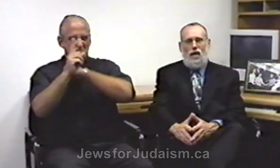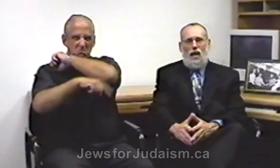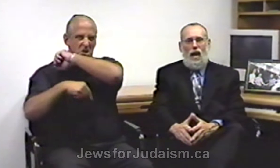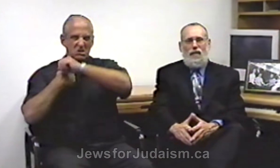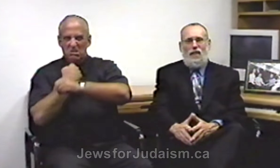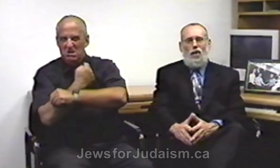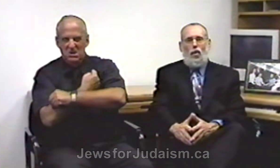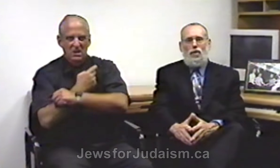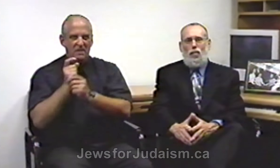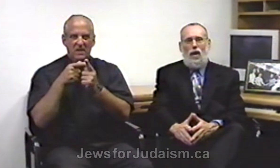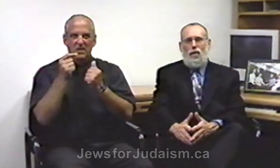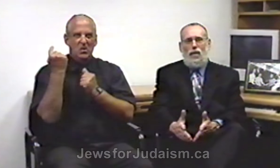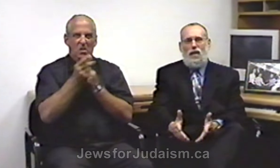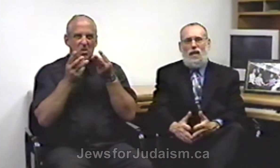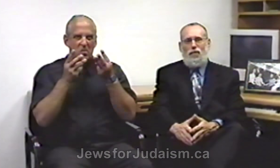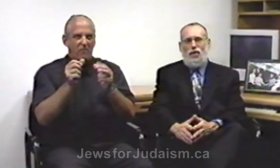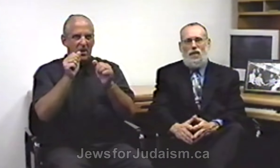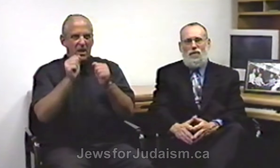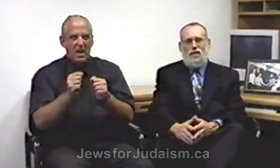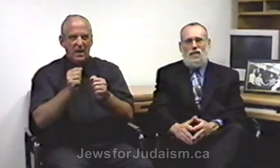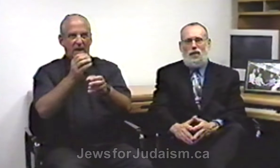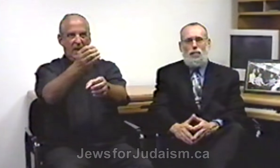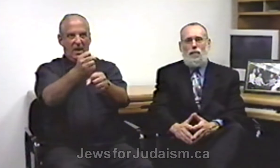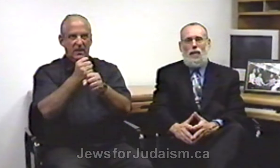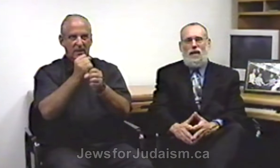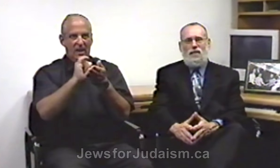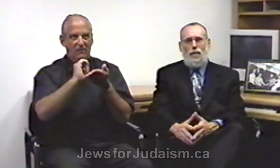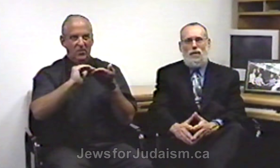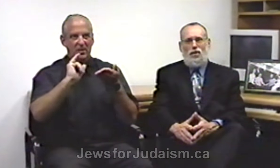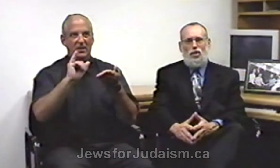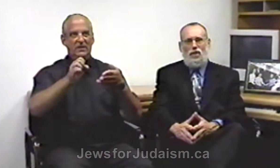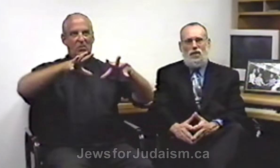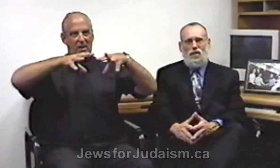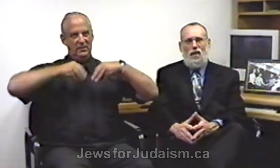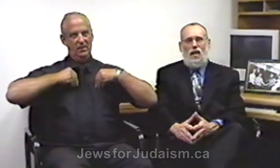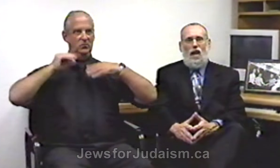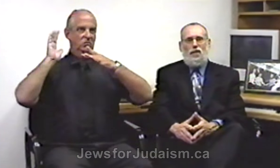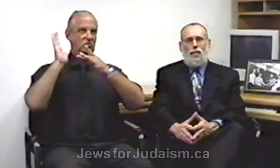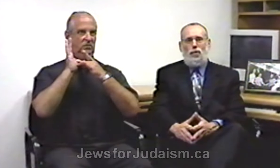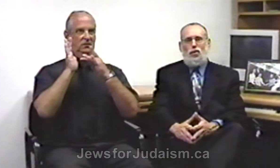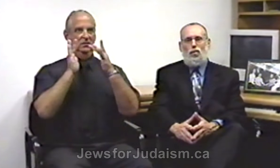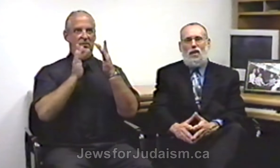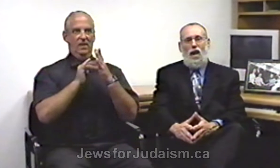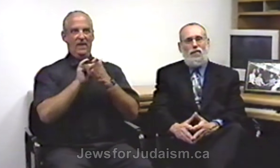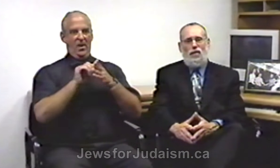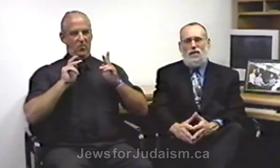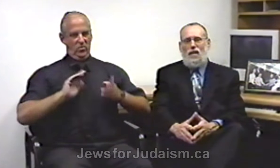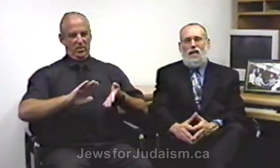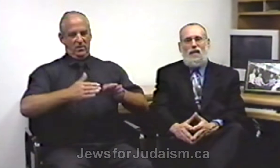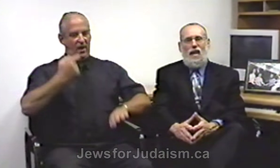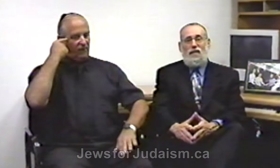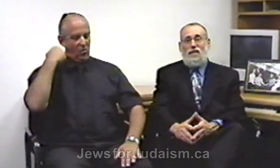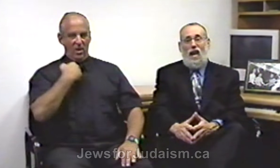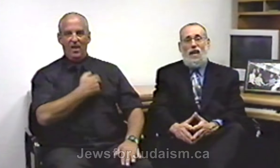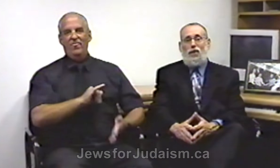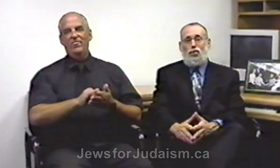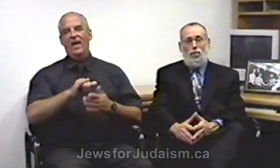and that the only way we can get forgiveness is by accepting Jesus as the person who died for us. That is not a Jewish